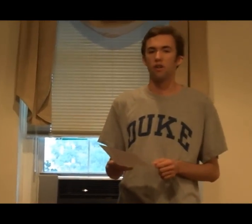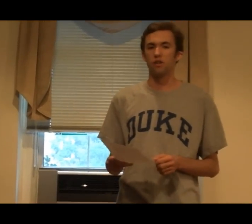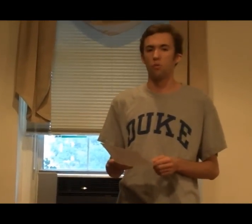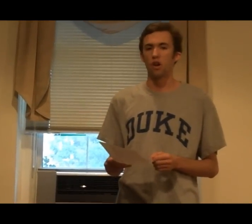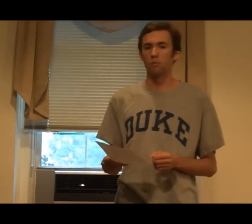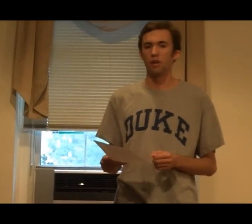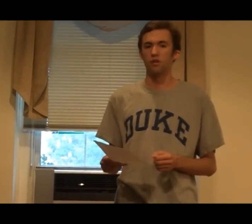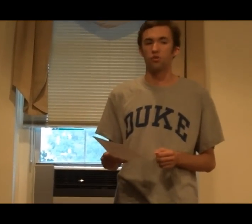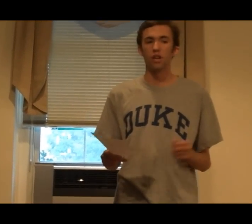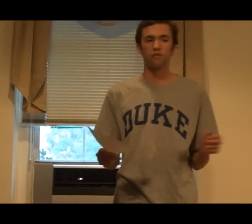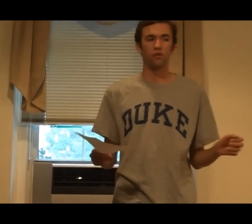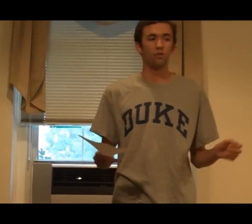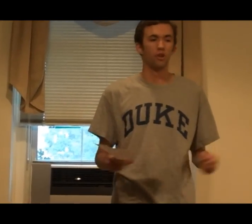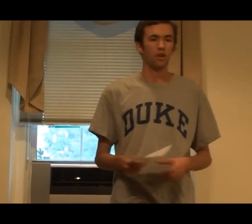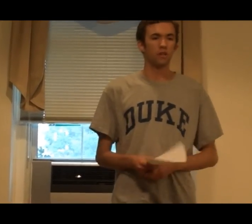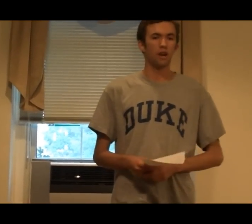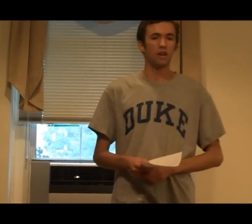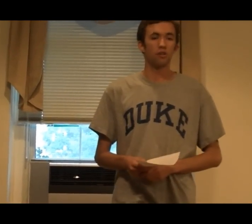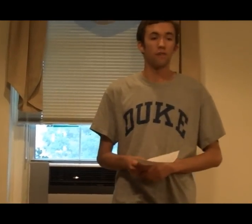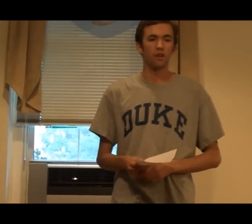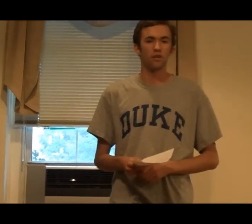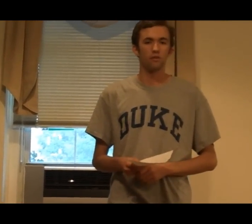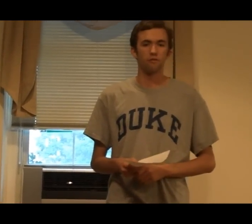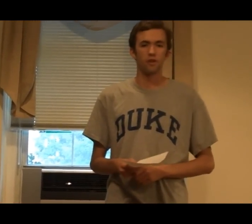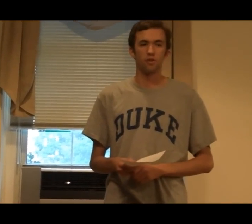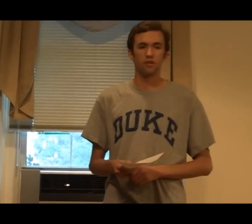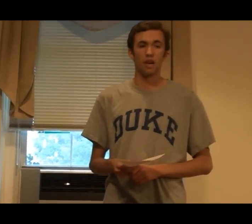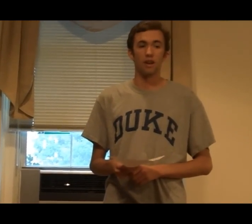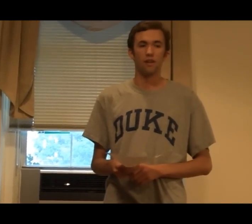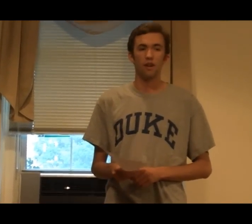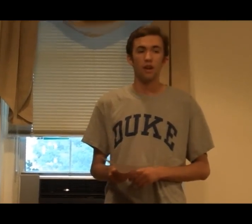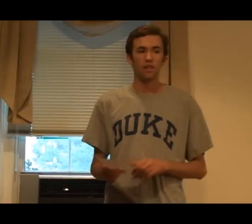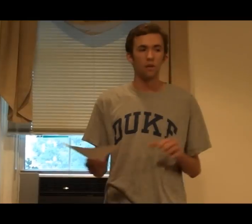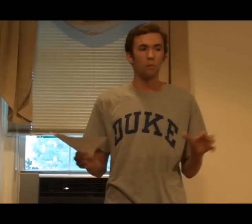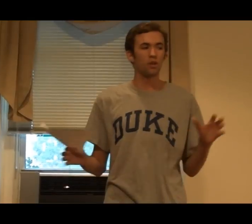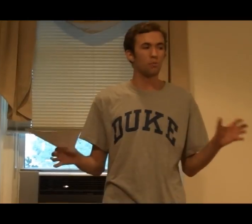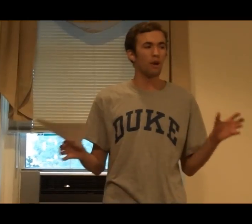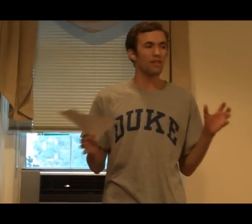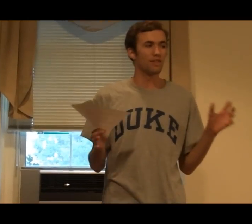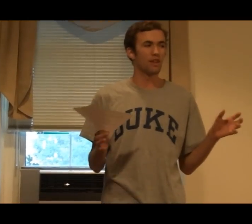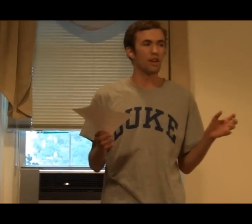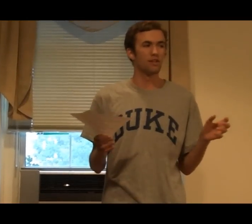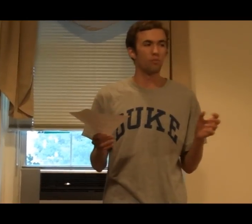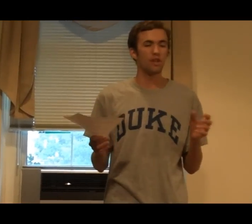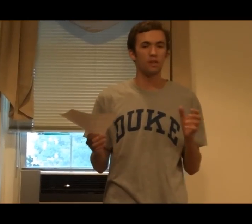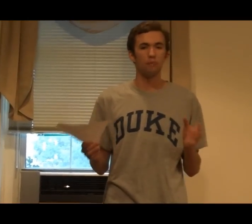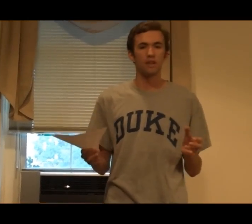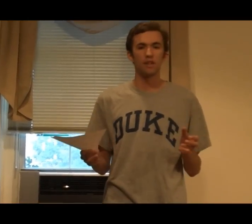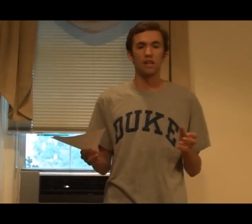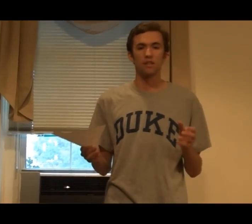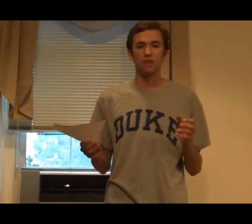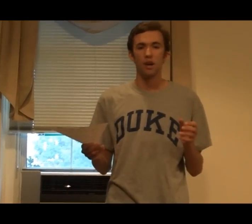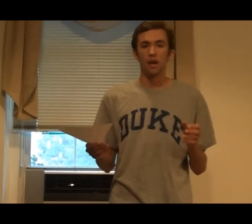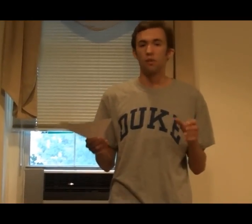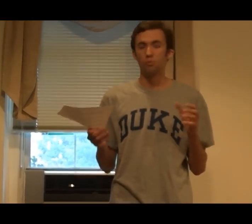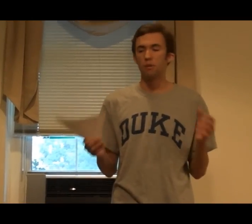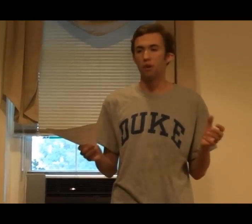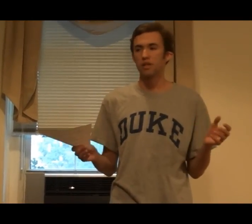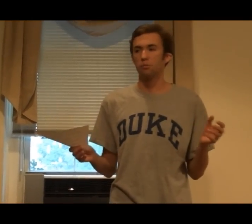a watermelon drink-free, despite never having heard it referred to as that. They're able to combine these signs in ways that make sense, and that would be impossible